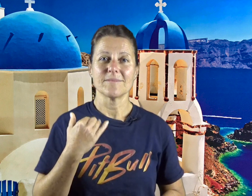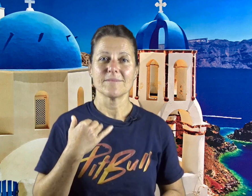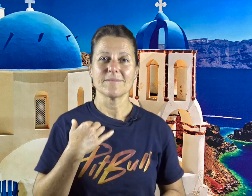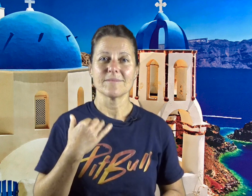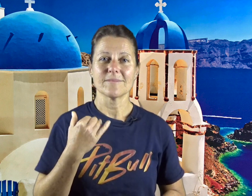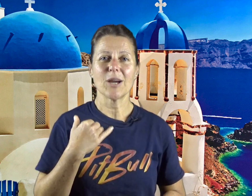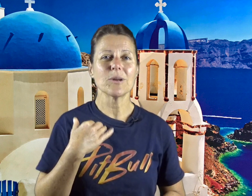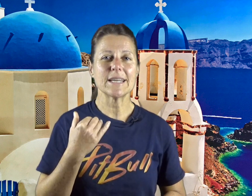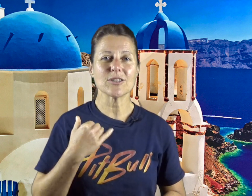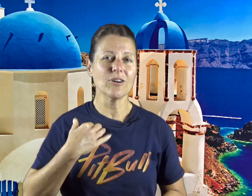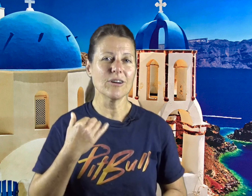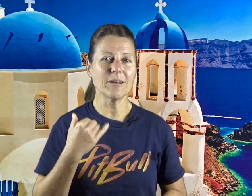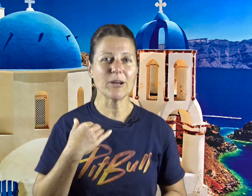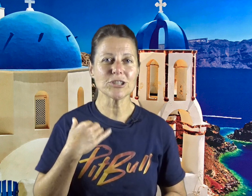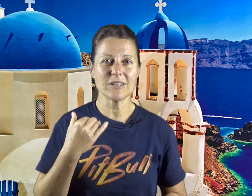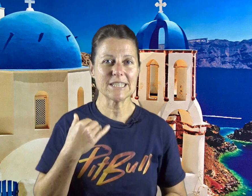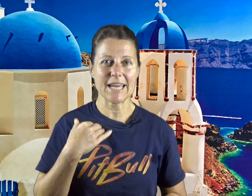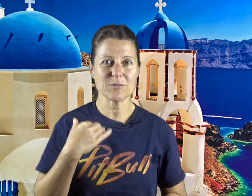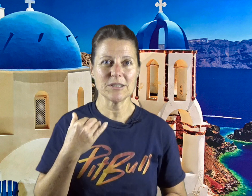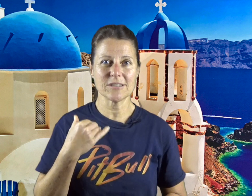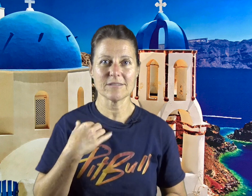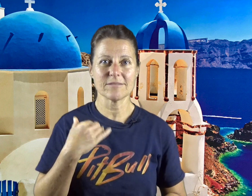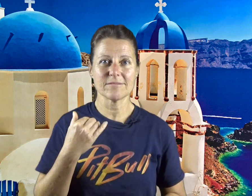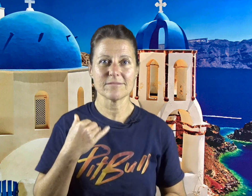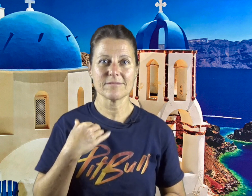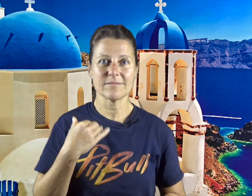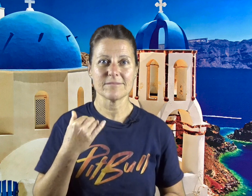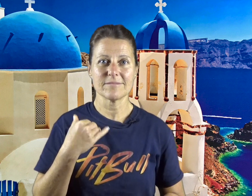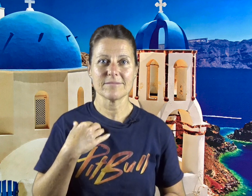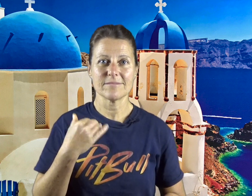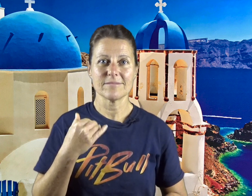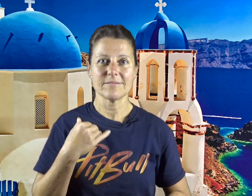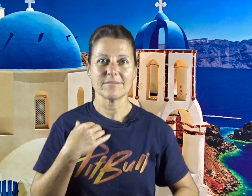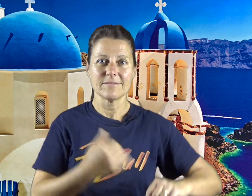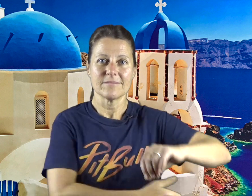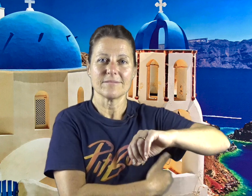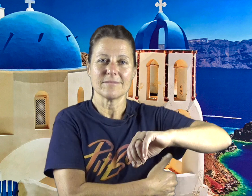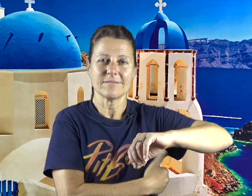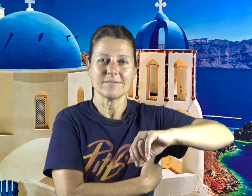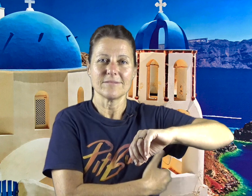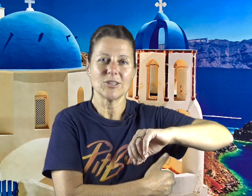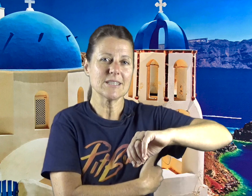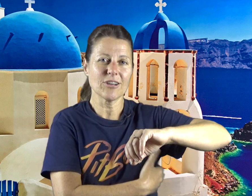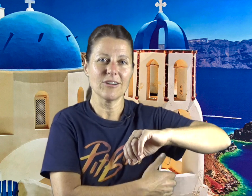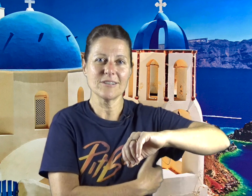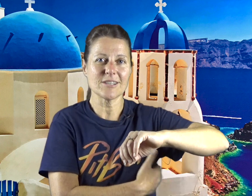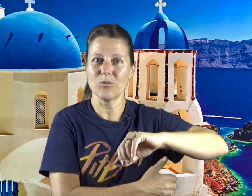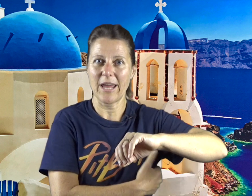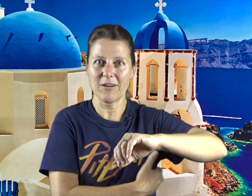I release all emotional attachment to this curse around